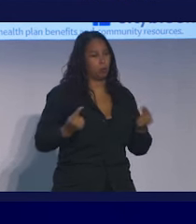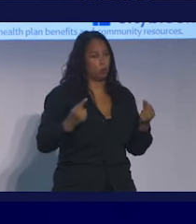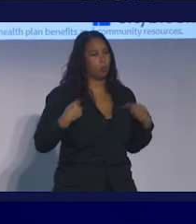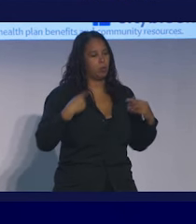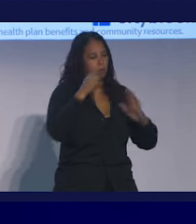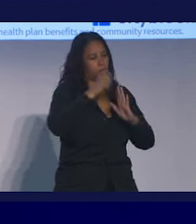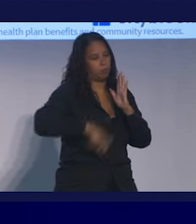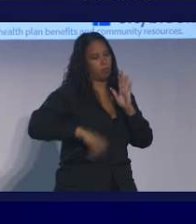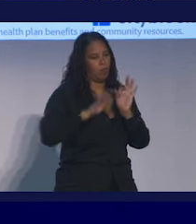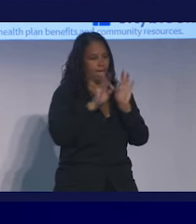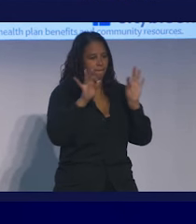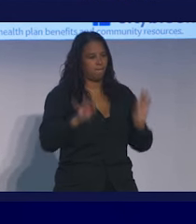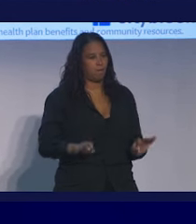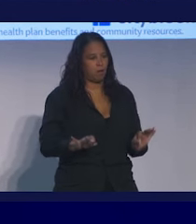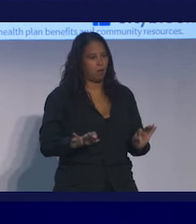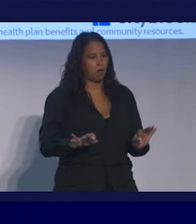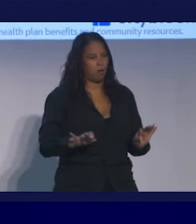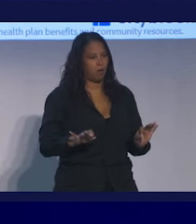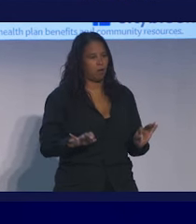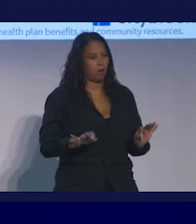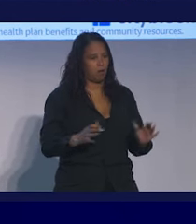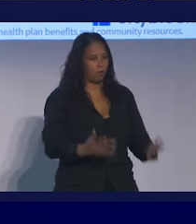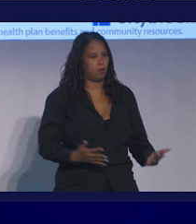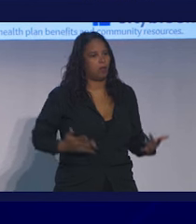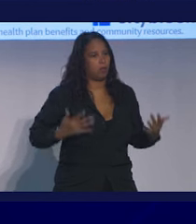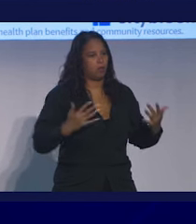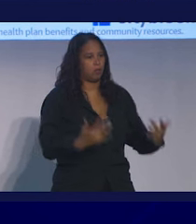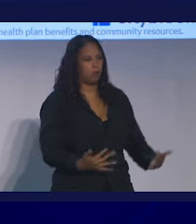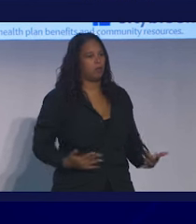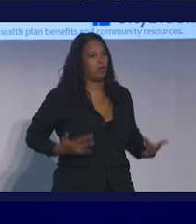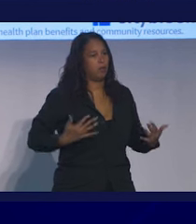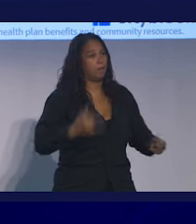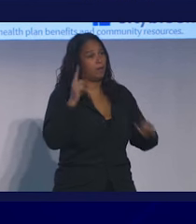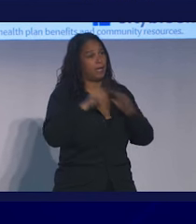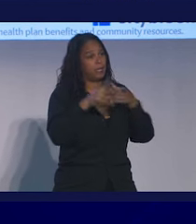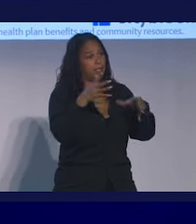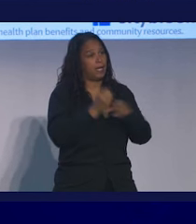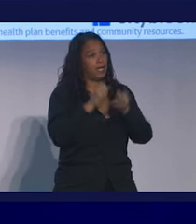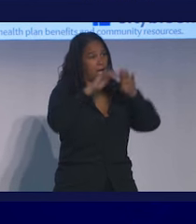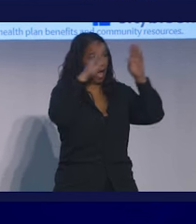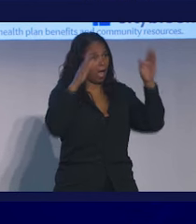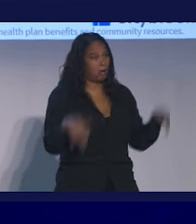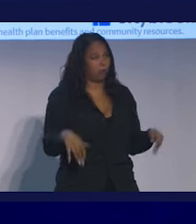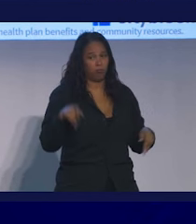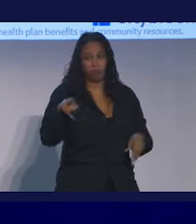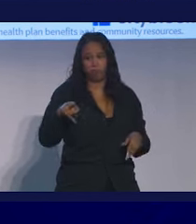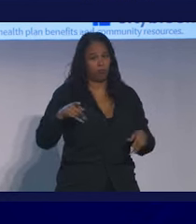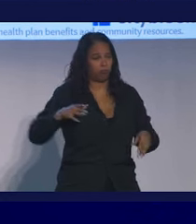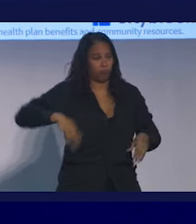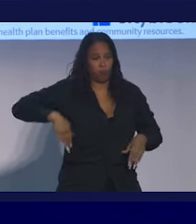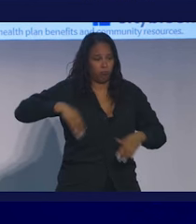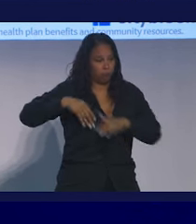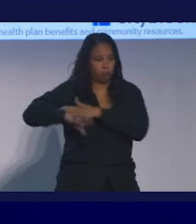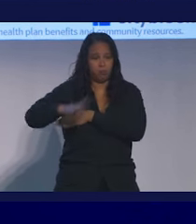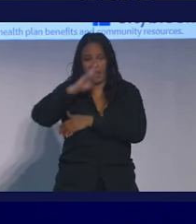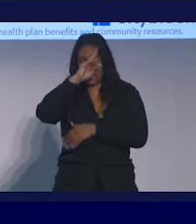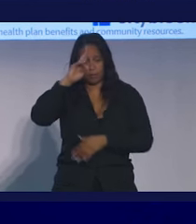and we dogged and dogged and dogged until we got our housing. She hasn't been in the hospital since April 2020.